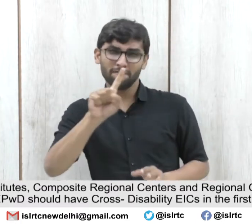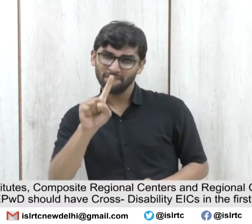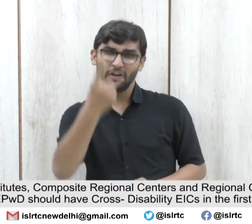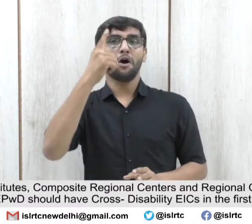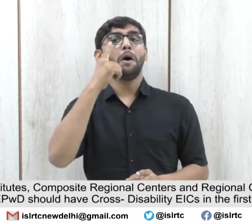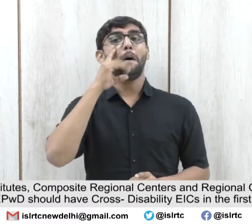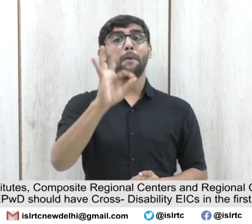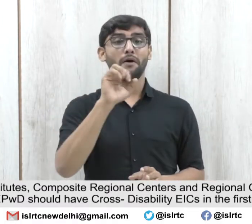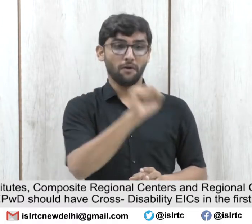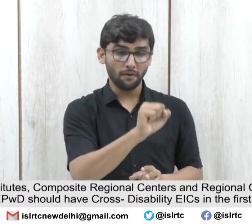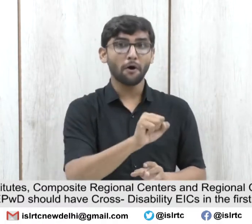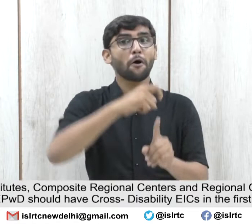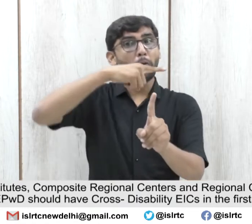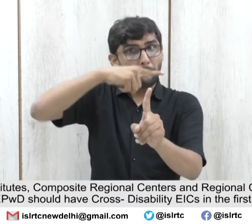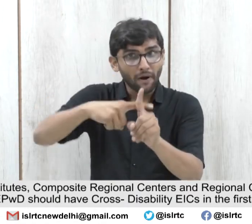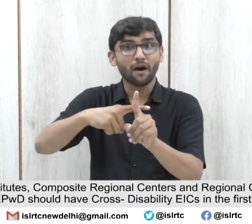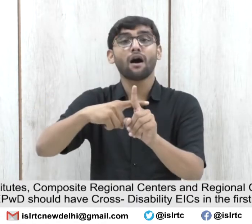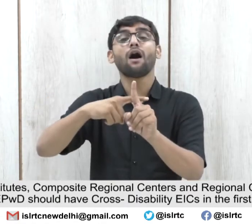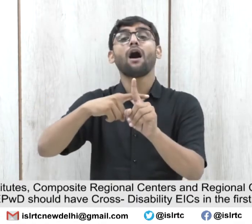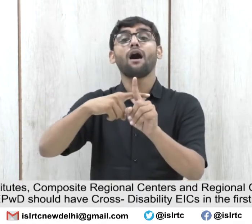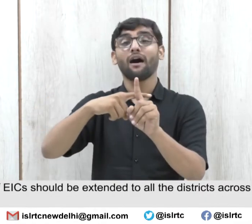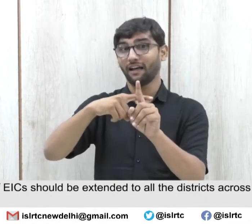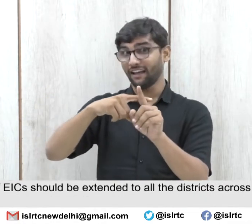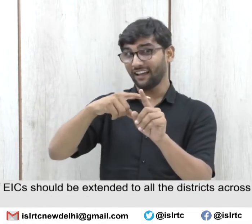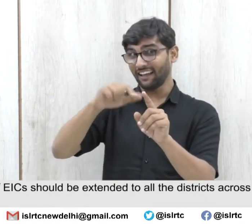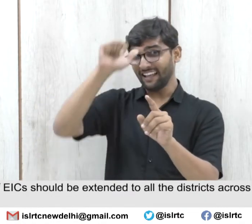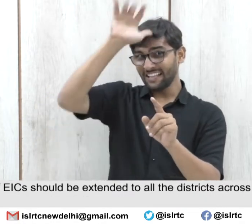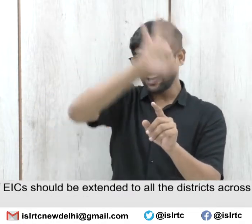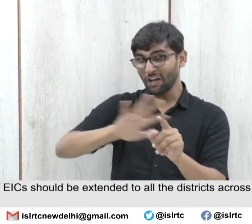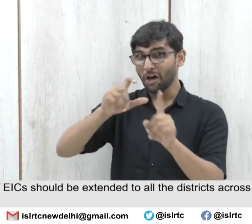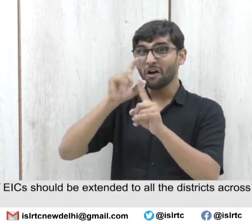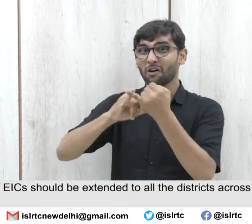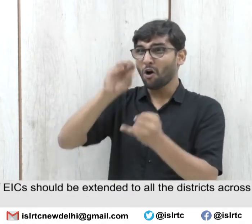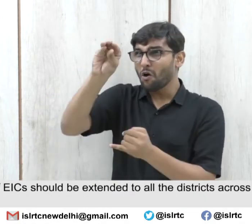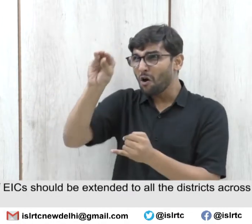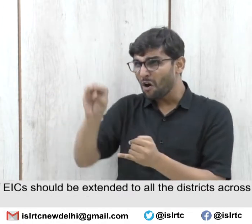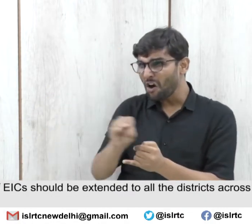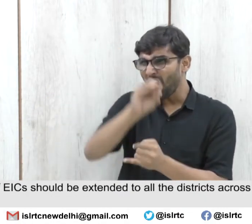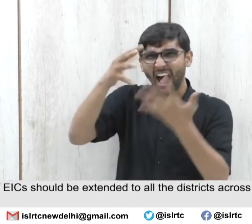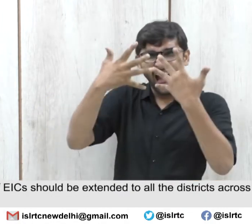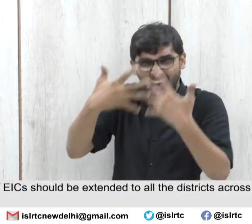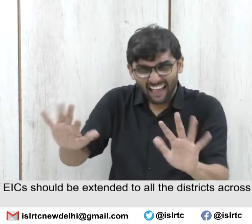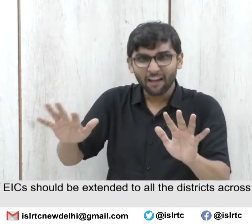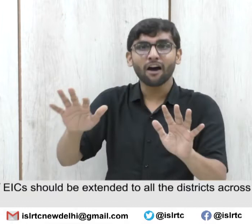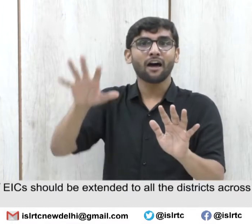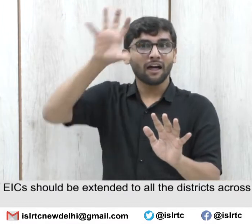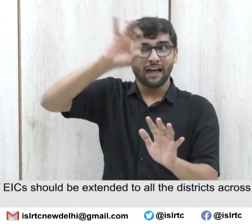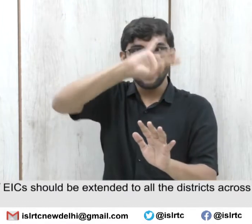Gradually, the network of EICs should be extended